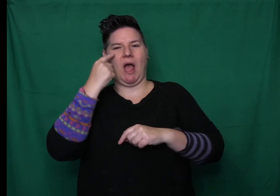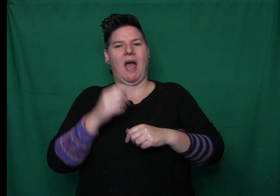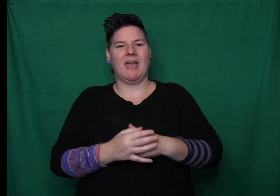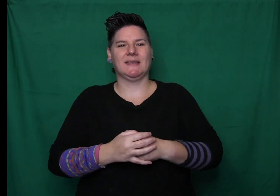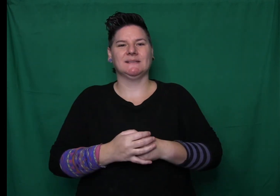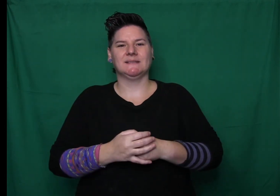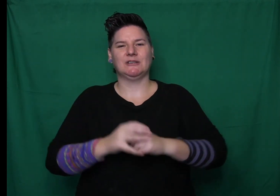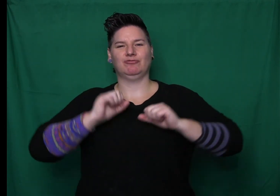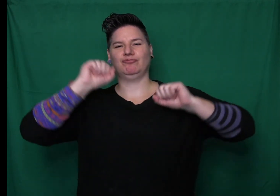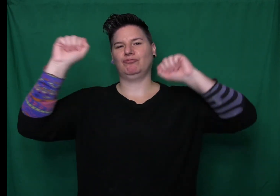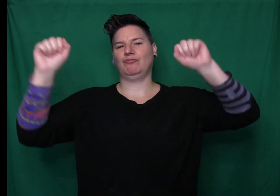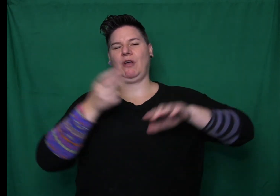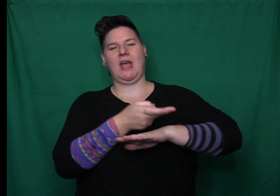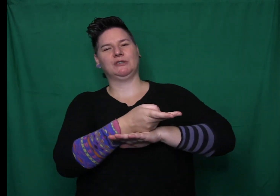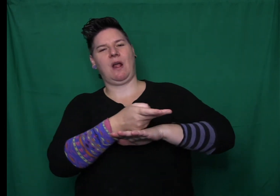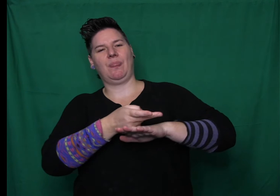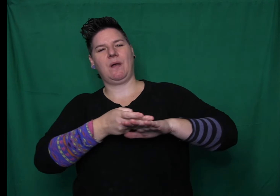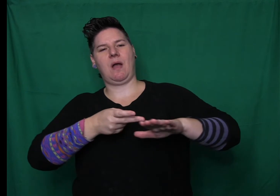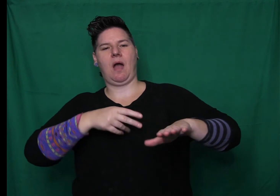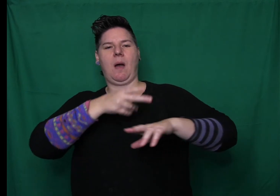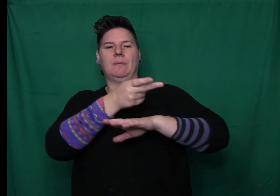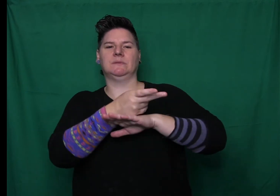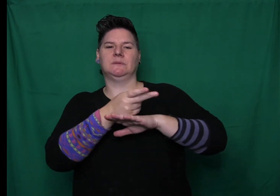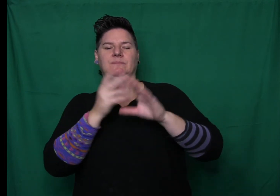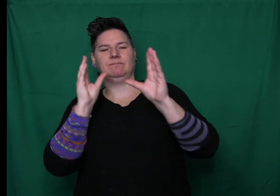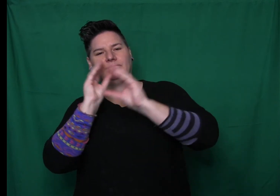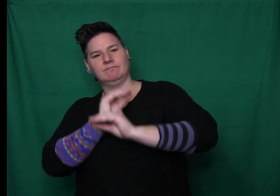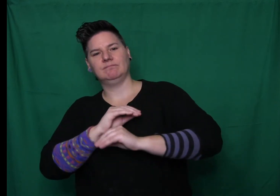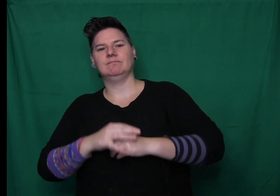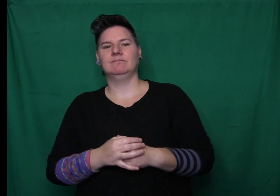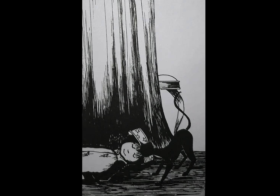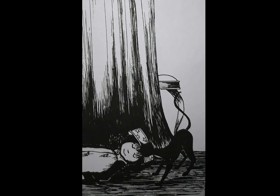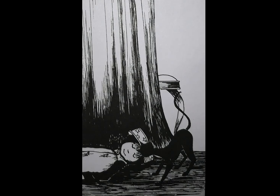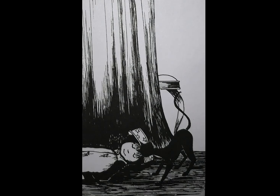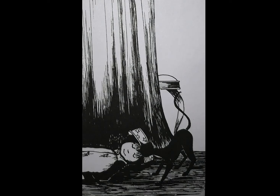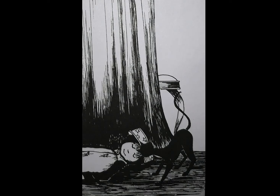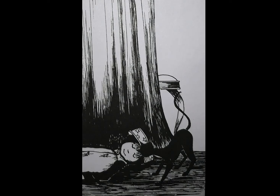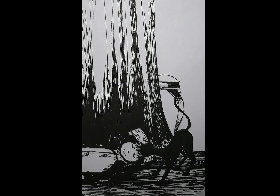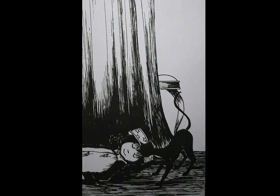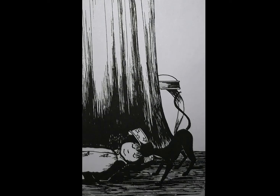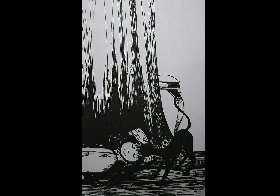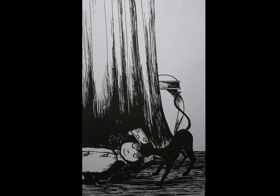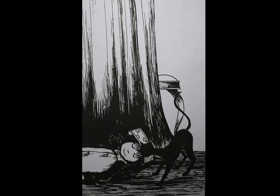Then he sniffed all the way up to her crown. He knocked the crown off and ate the sardine.